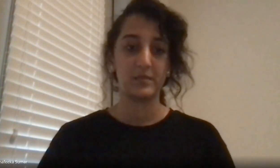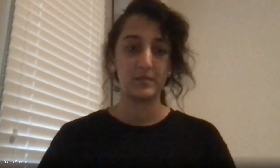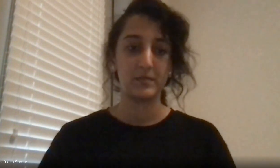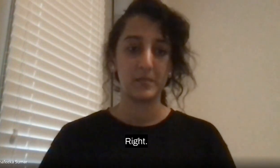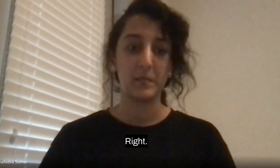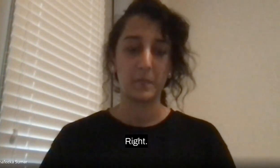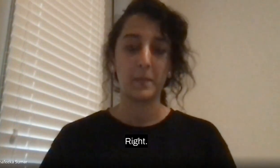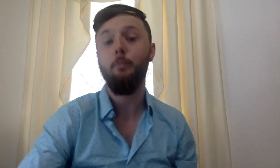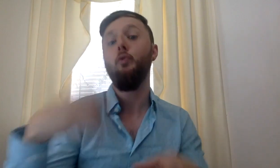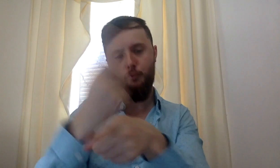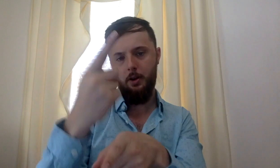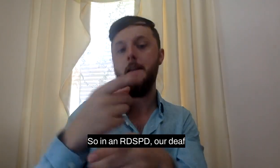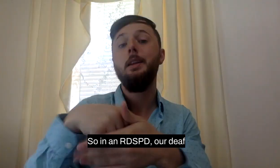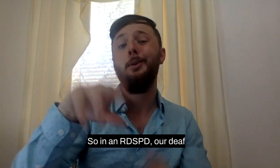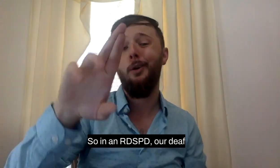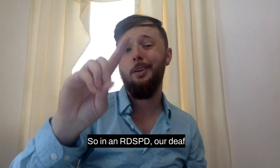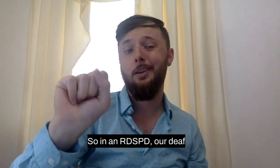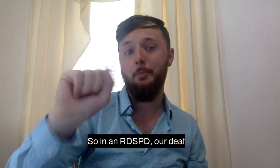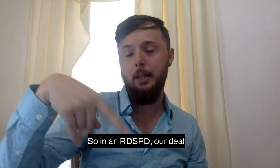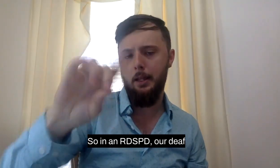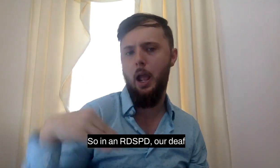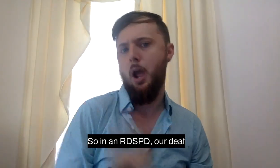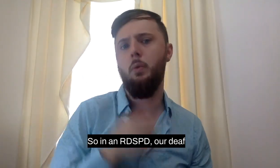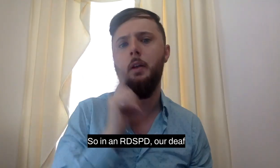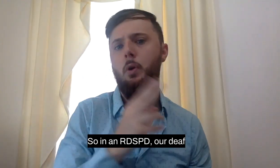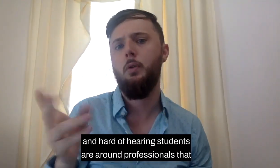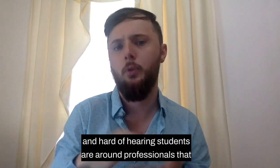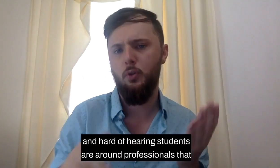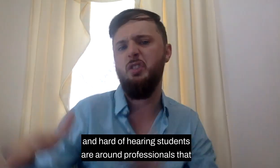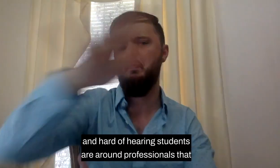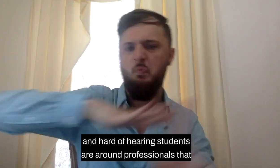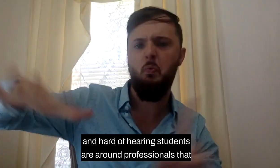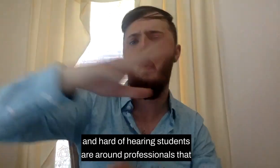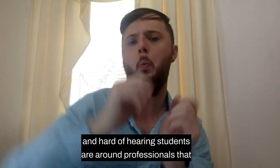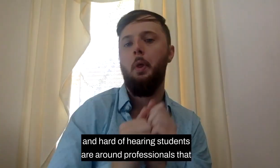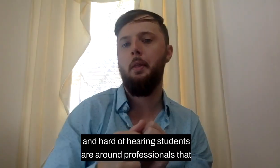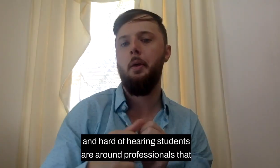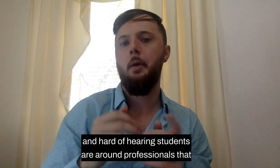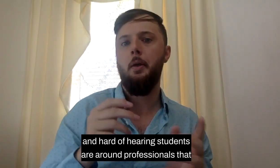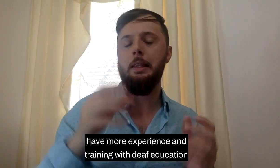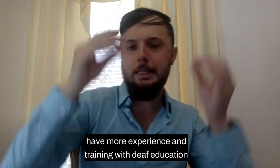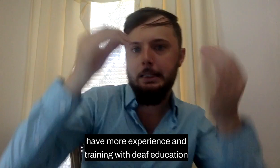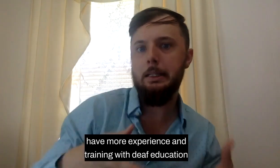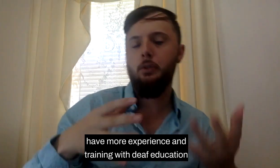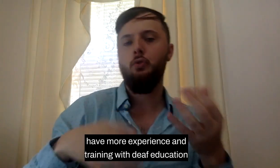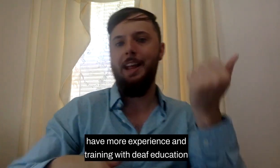Right. So in an RDSPD, our deaf and hard of hearing students are around professionals that have more experience